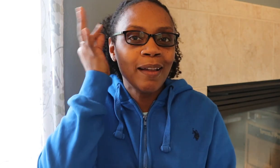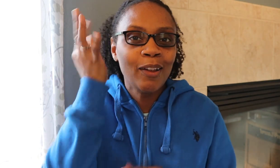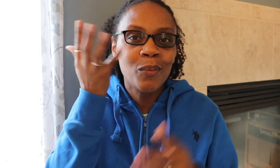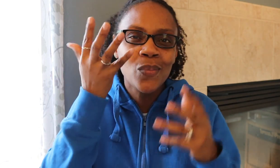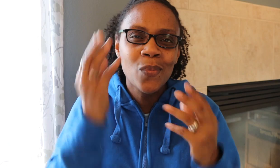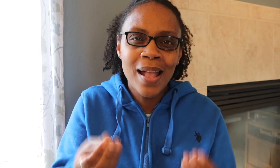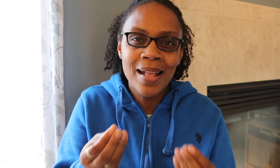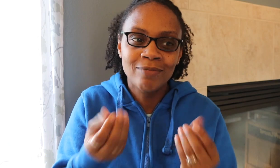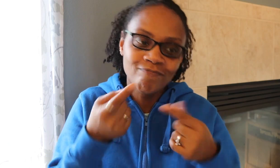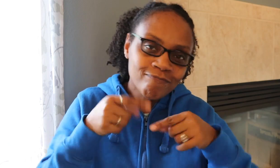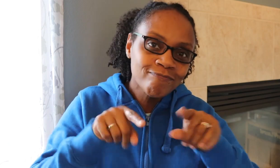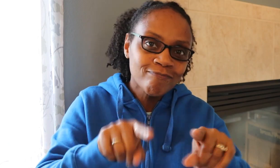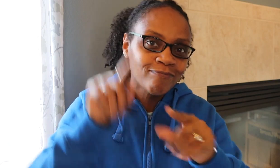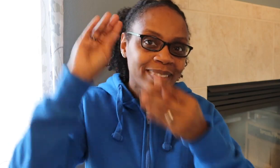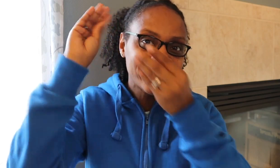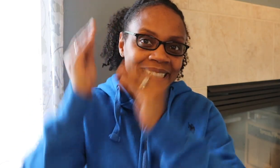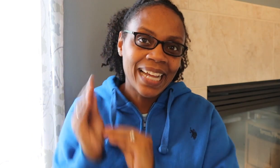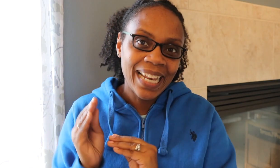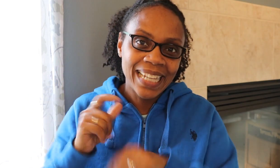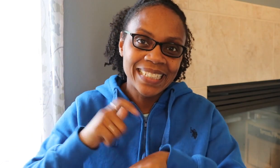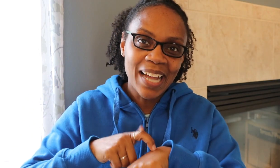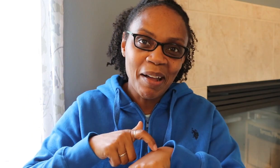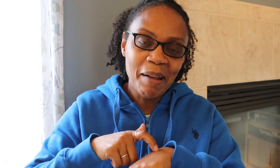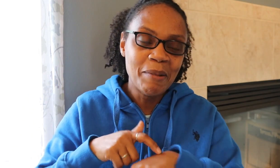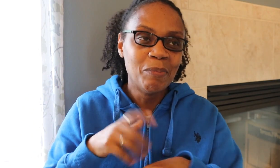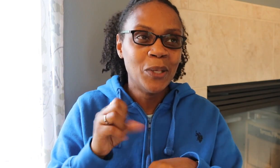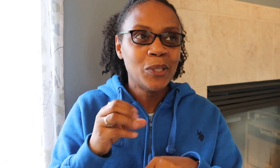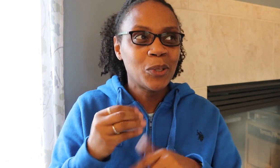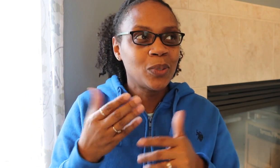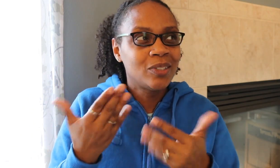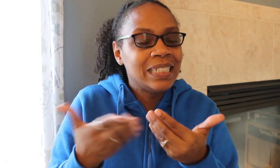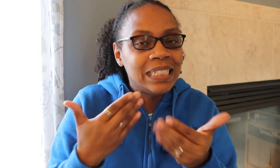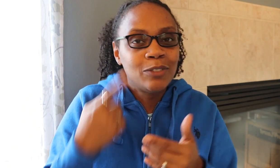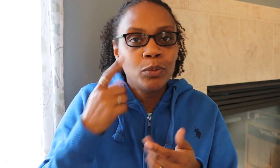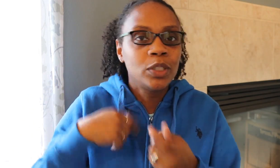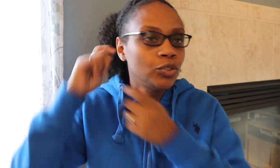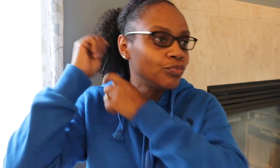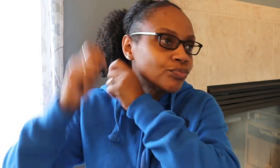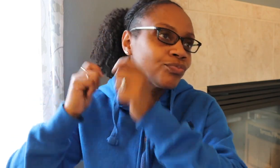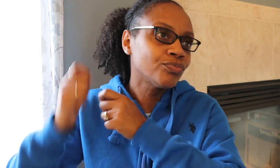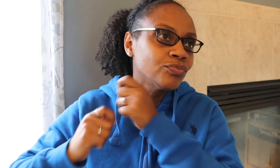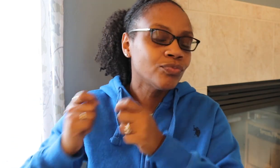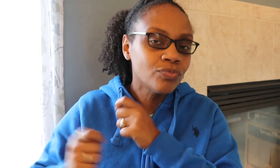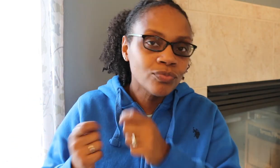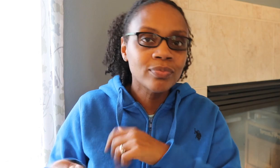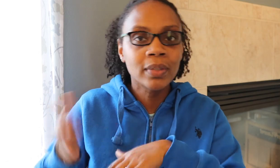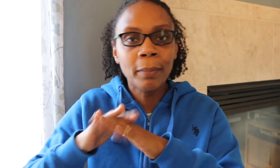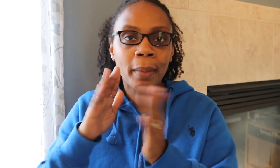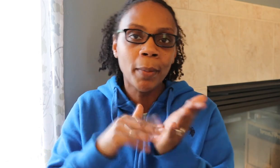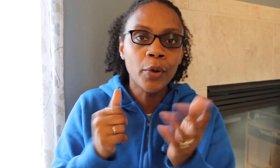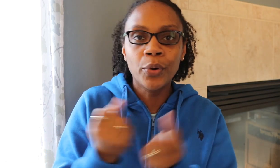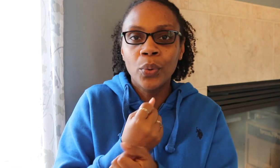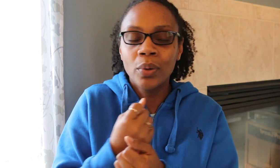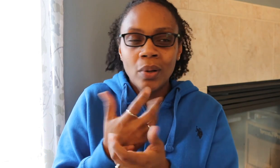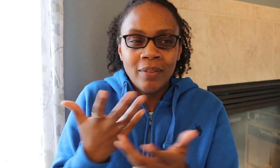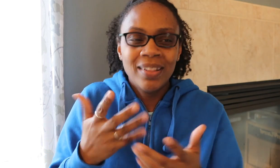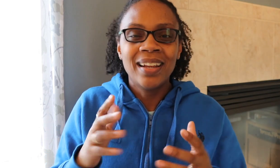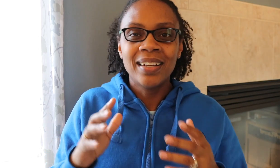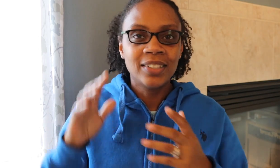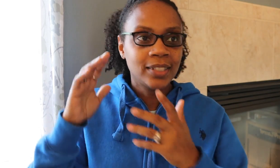it really allows me to keep that wetness in my hair even through styling. So as I'm putting my